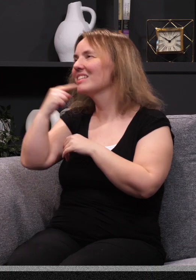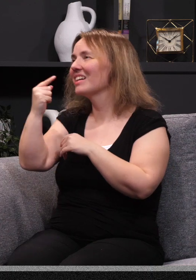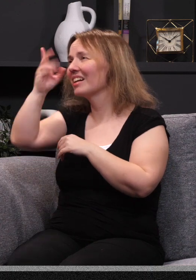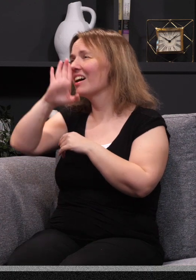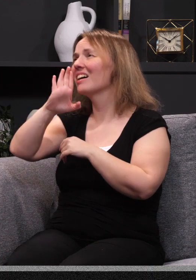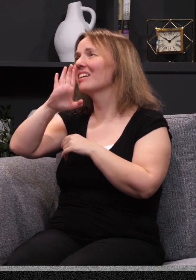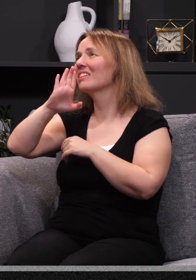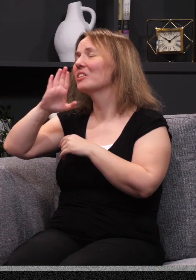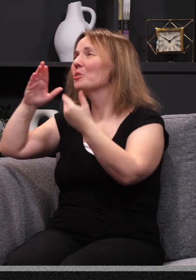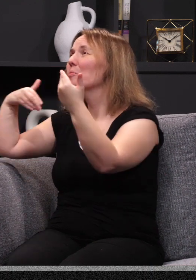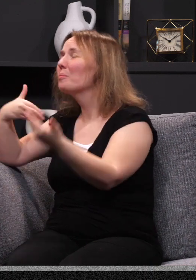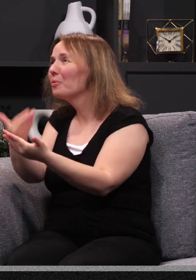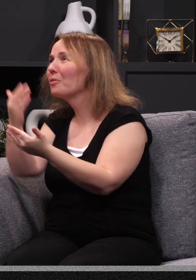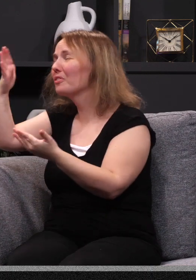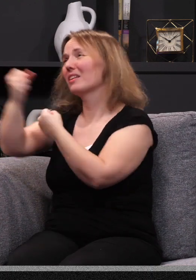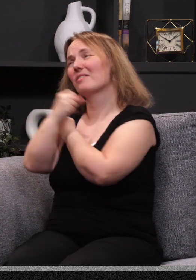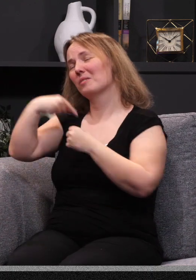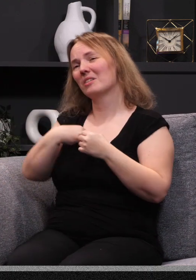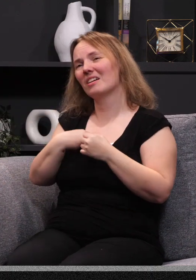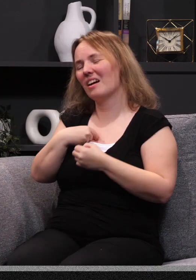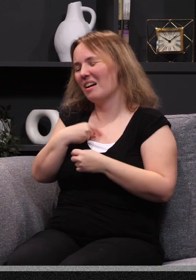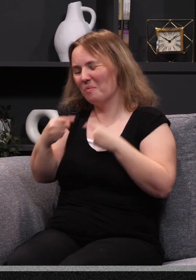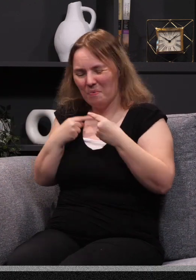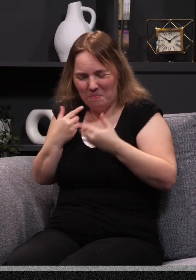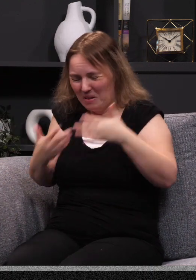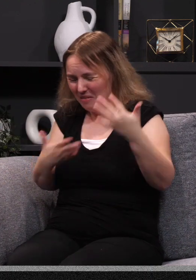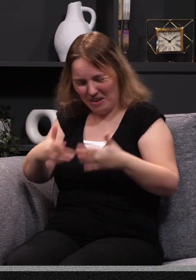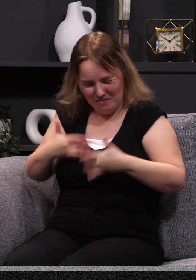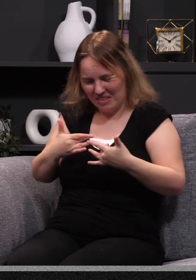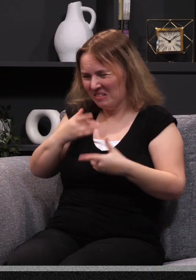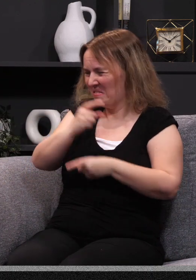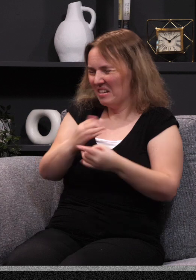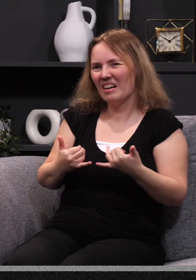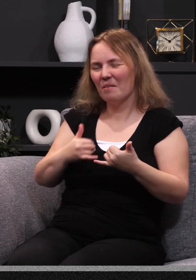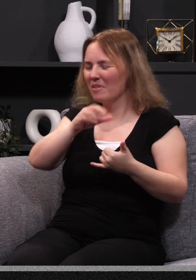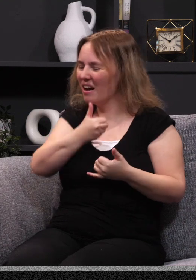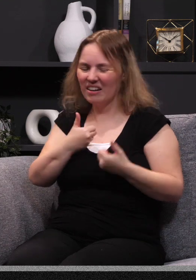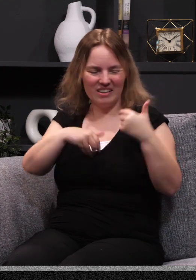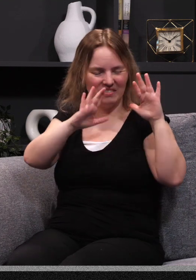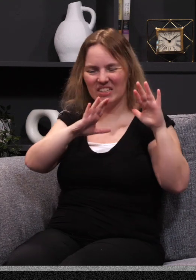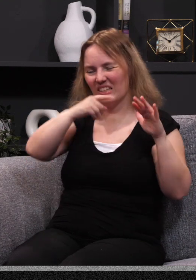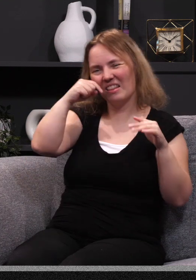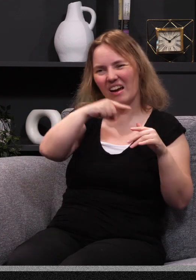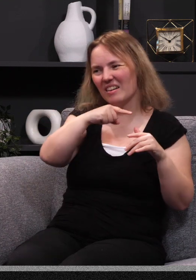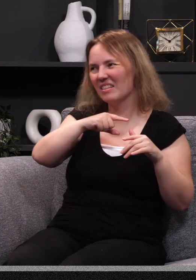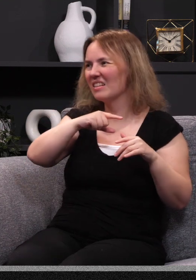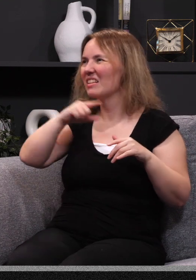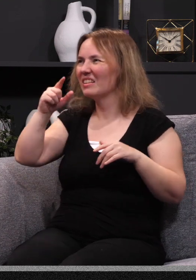heart to God, but say, God, you proved your love to me. And whatever I feel right now, I'm not going to give him the lie that you don't